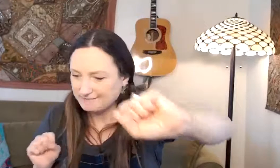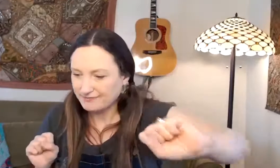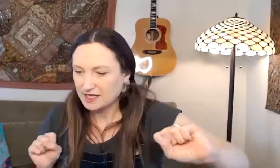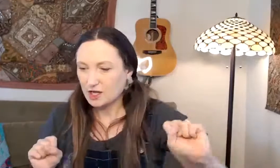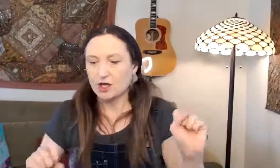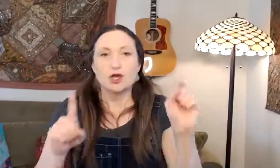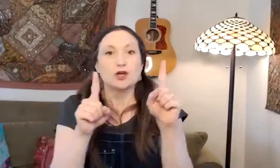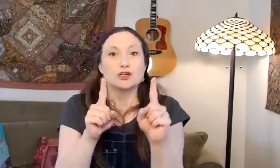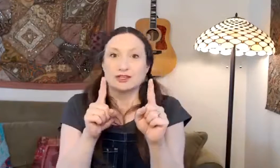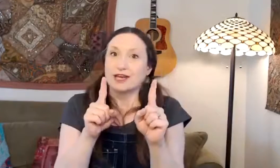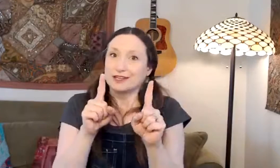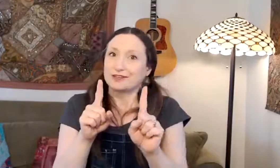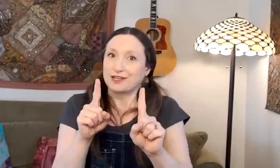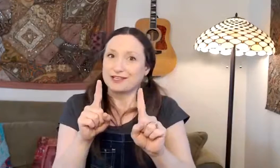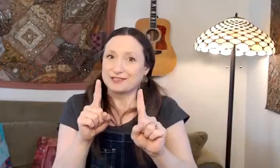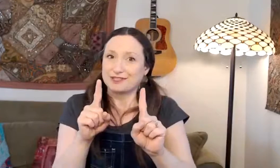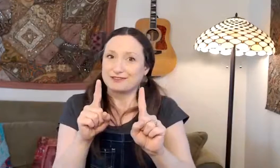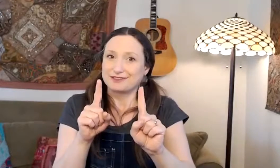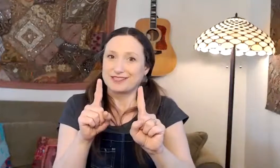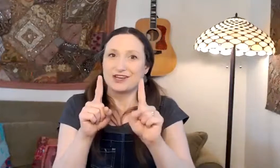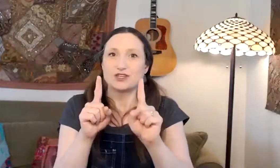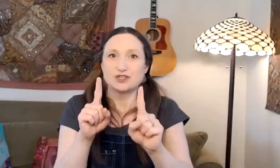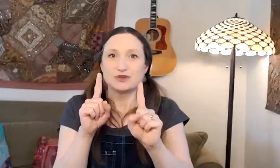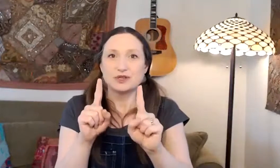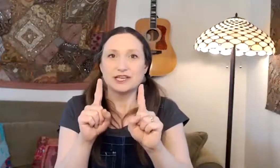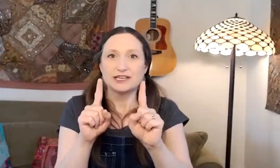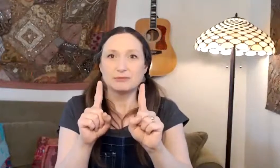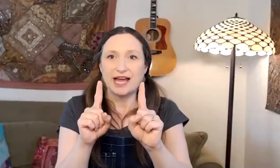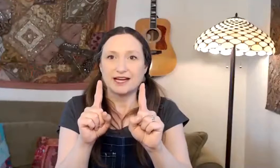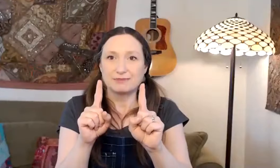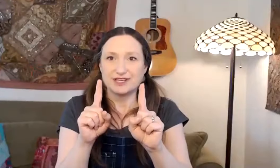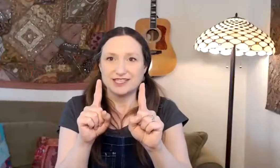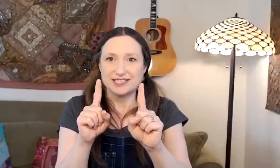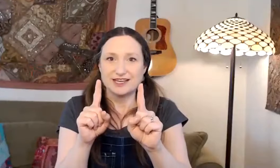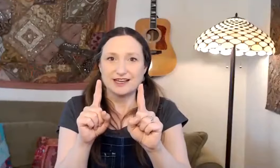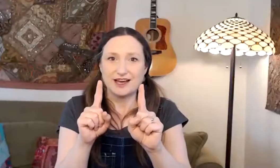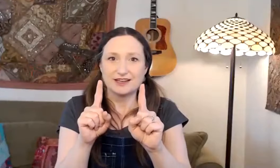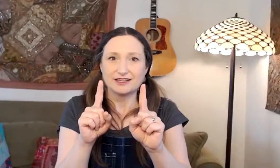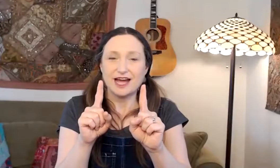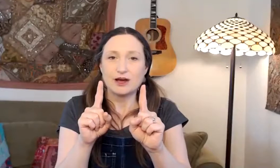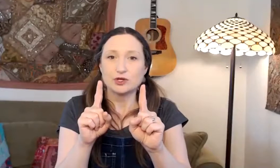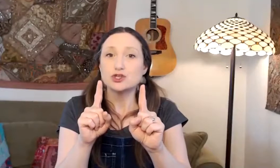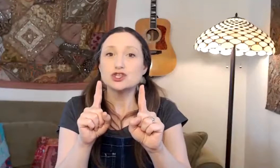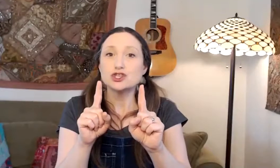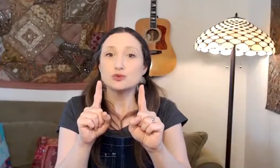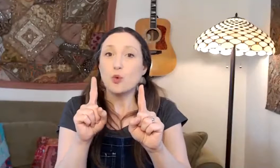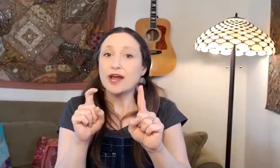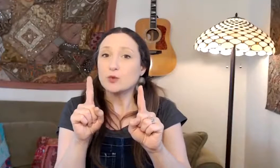I think you're going to like this one. Two little black birds sitting on a cloud. One